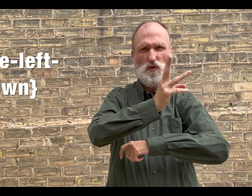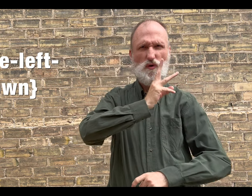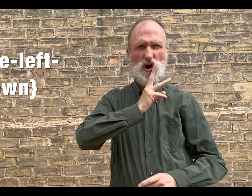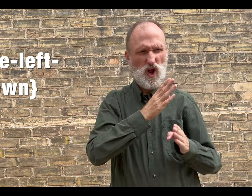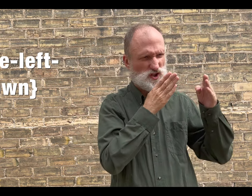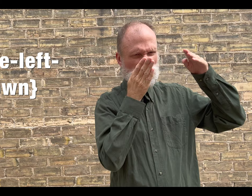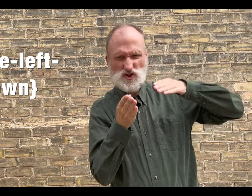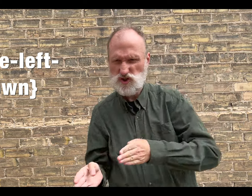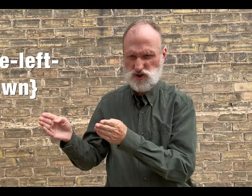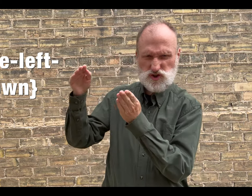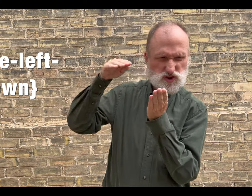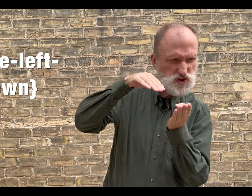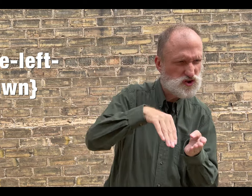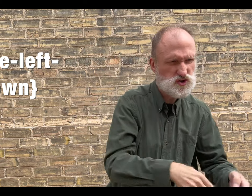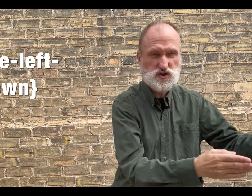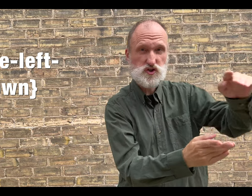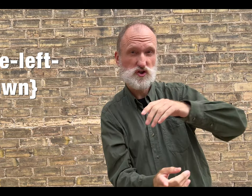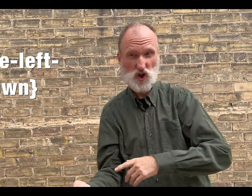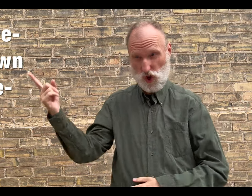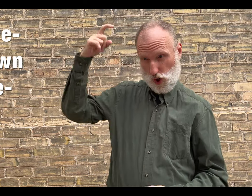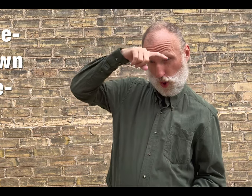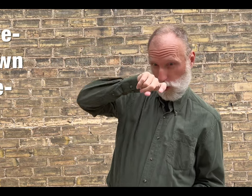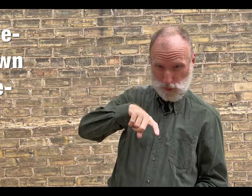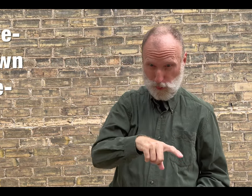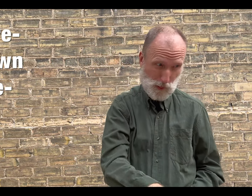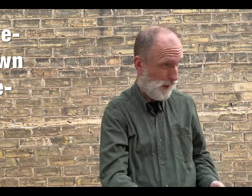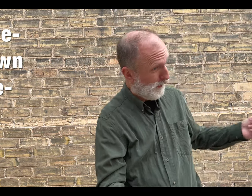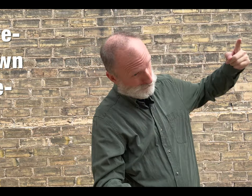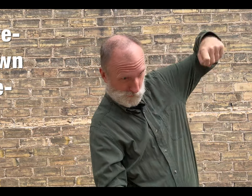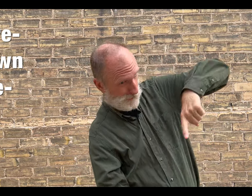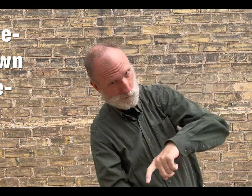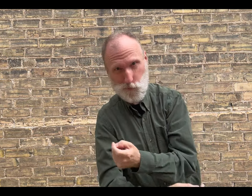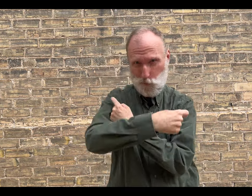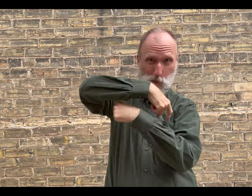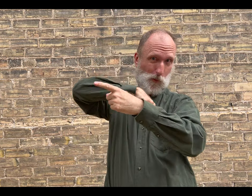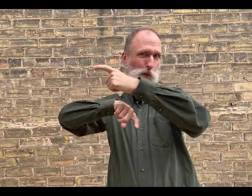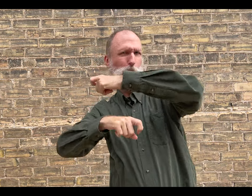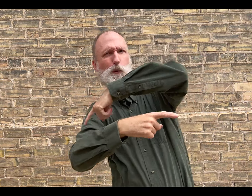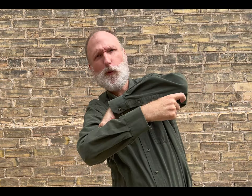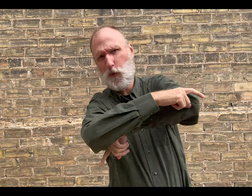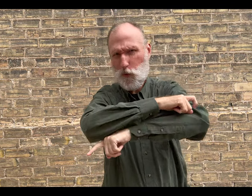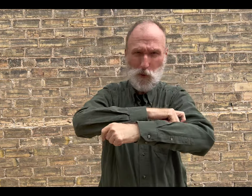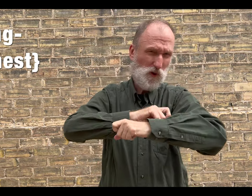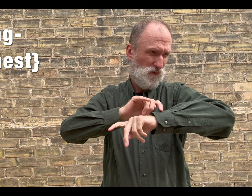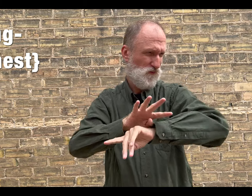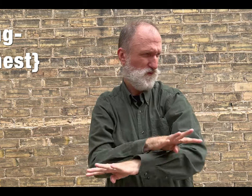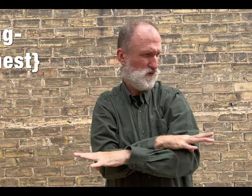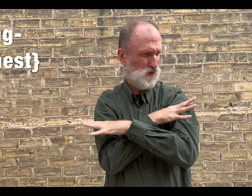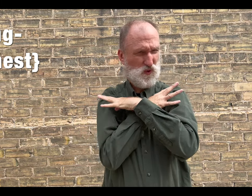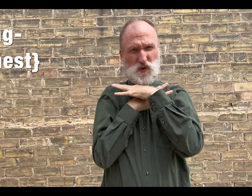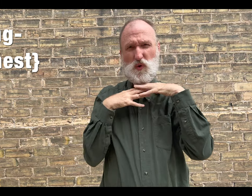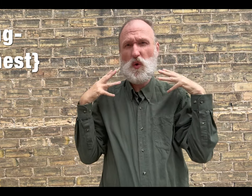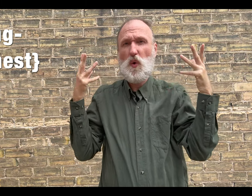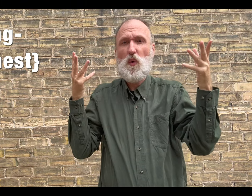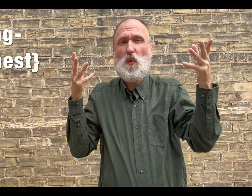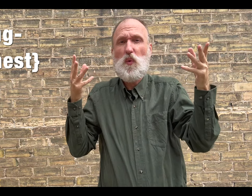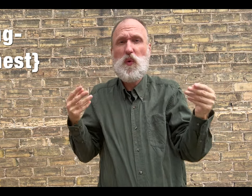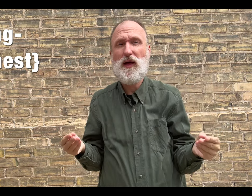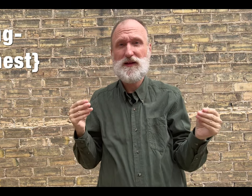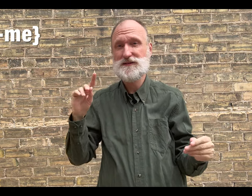water cascade left right down, creature dive down, creature rise up around each other, fur lining, arms chest wet,